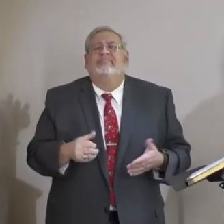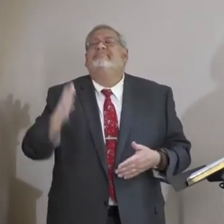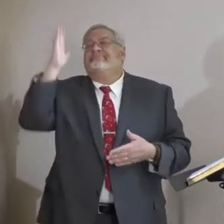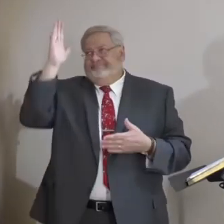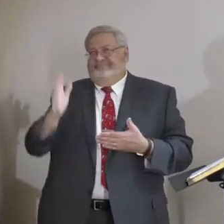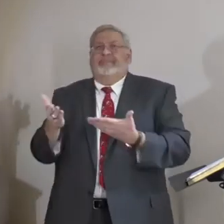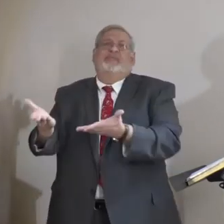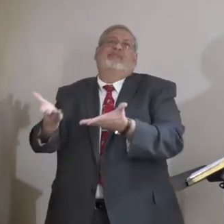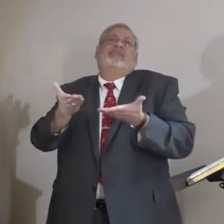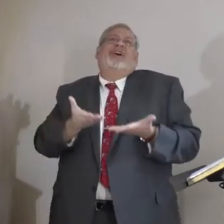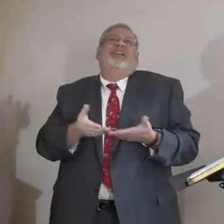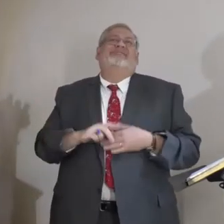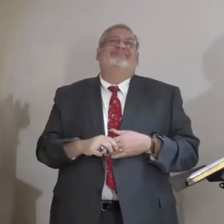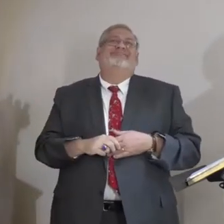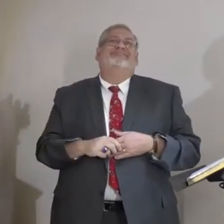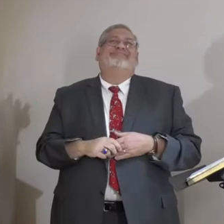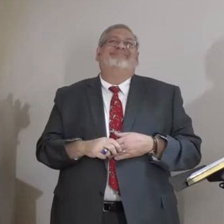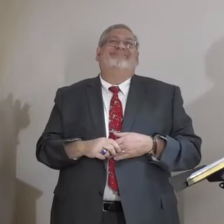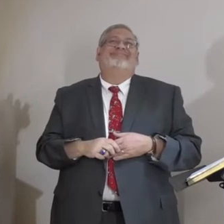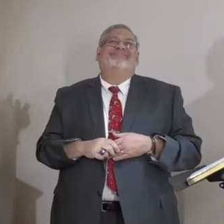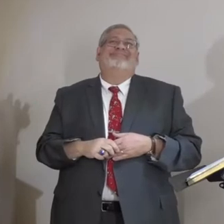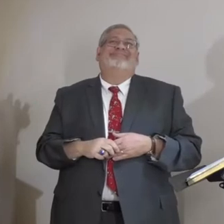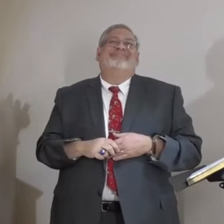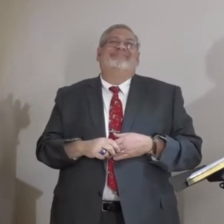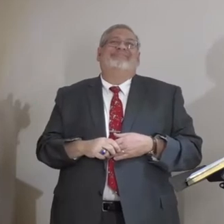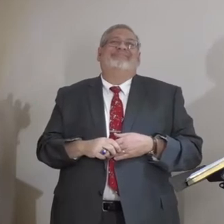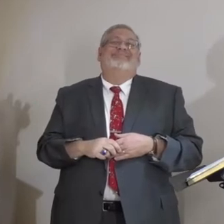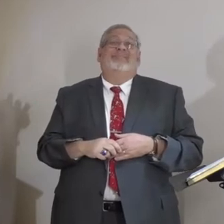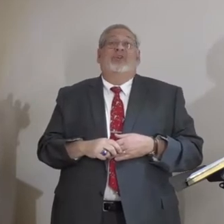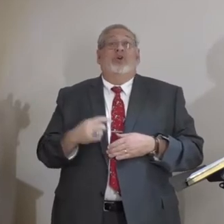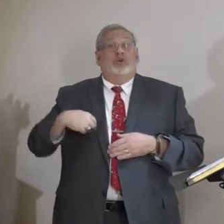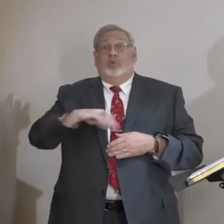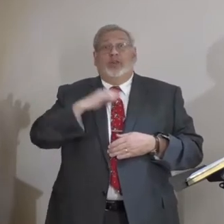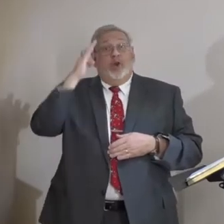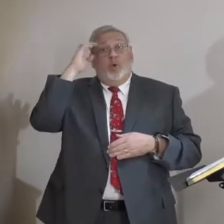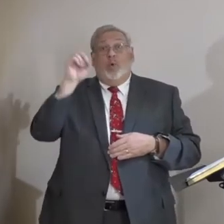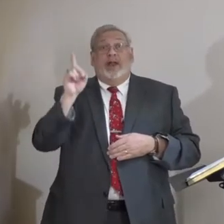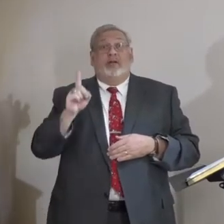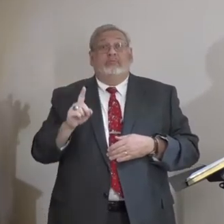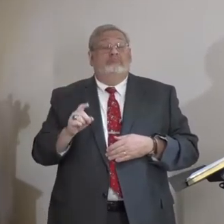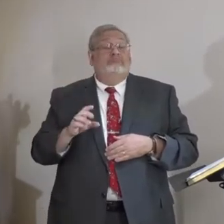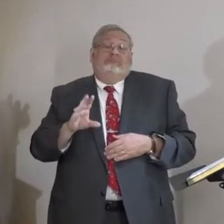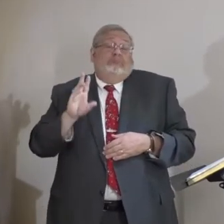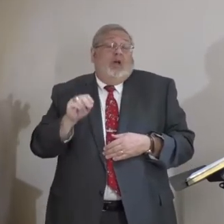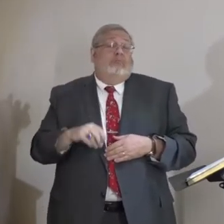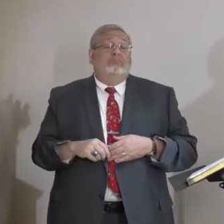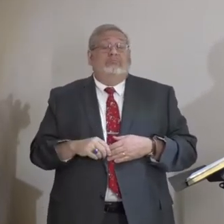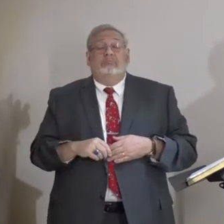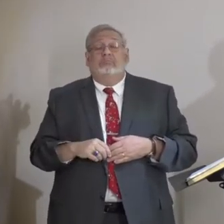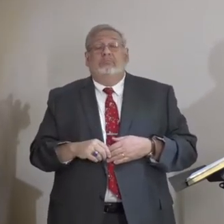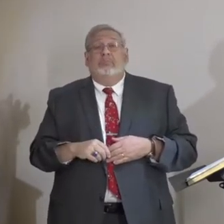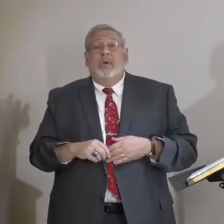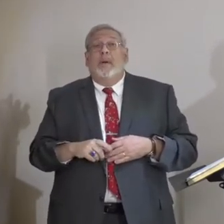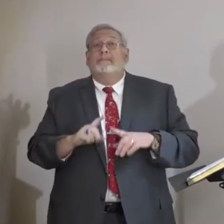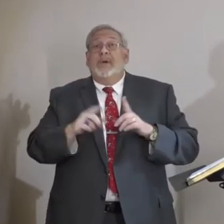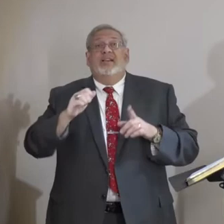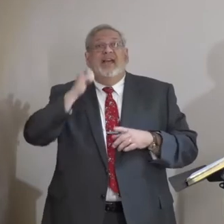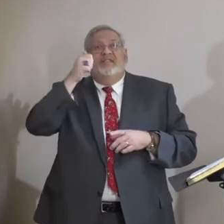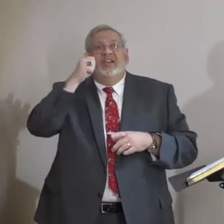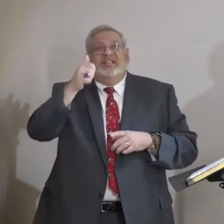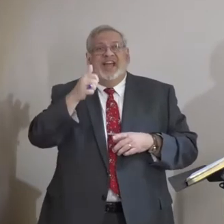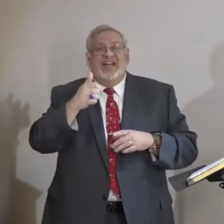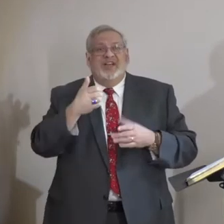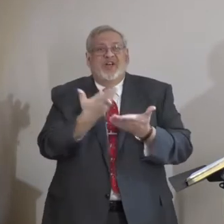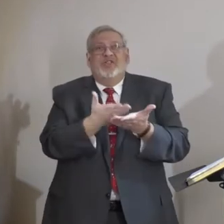God was providing. God was providing. Do we know where? No, we don't know every situation. But you know what? Every day, his